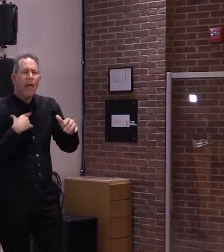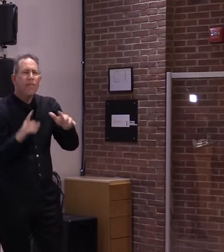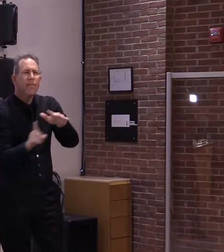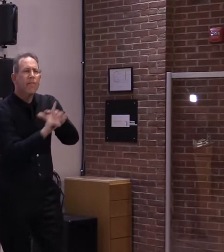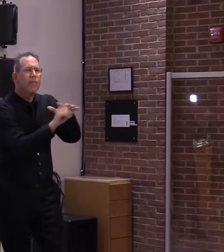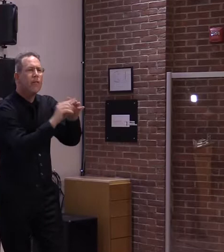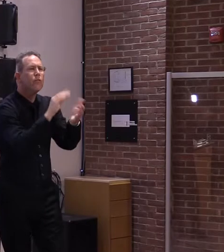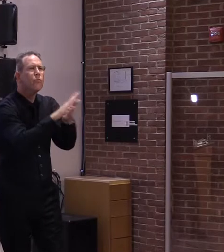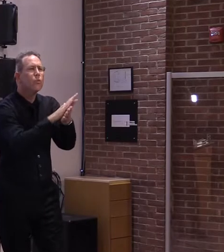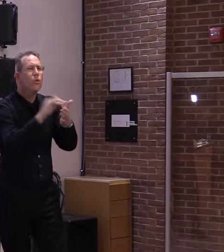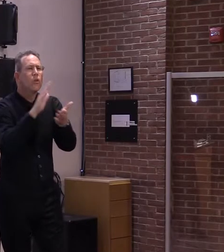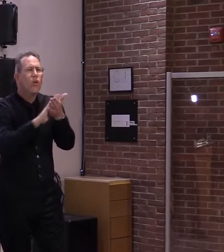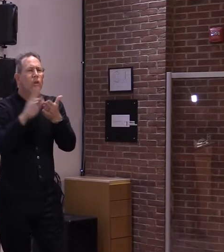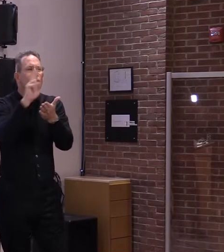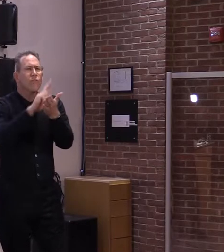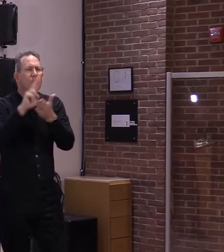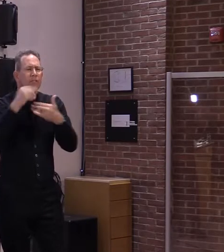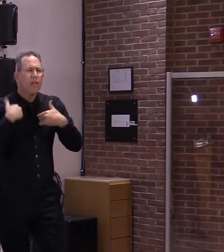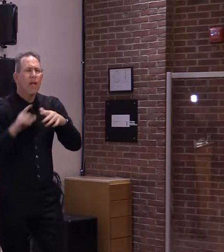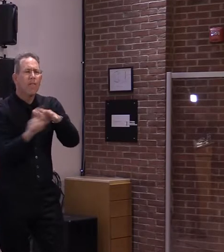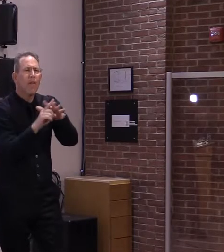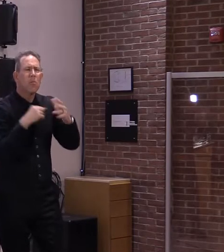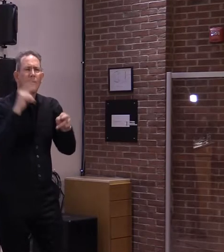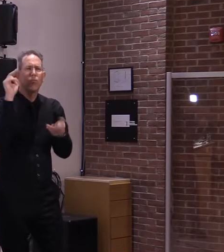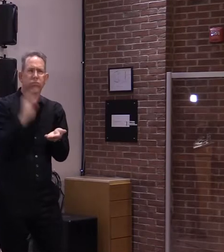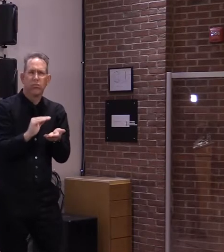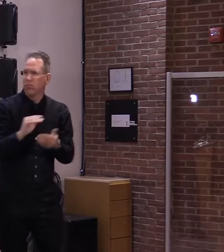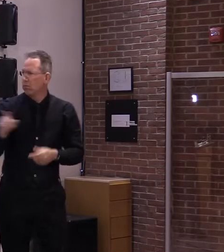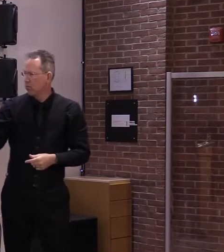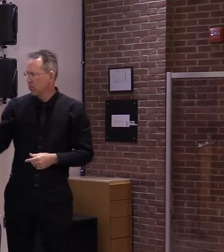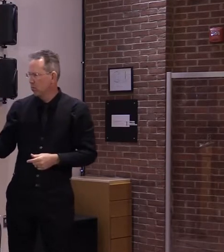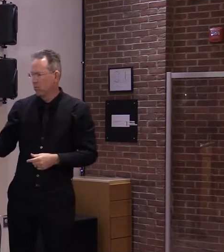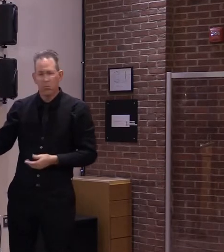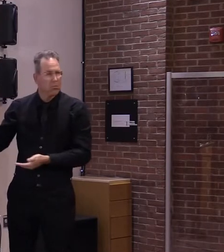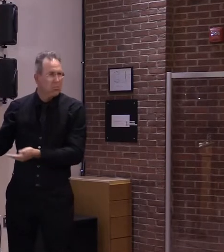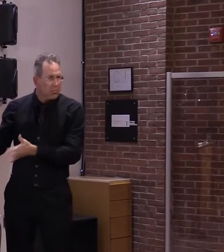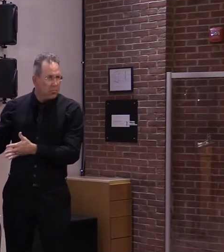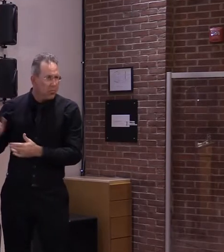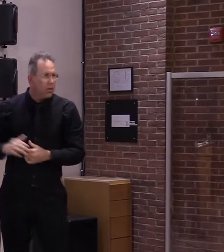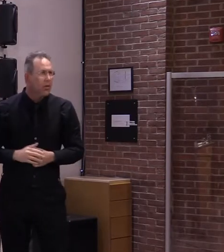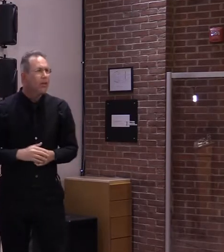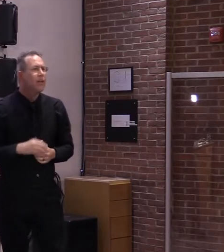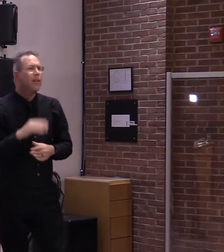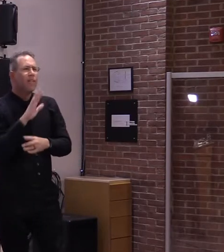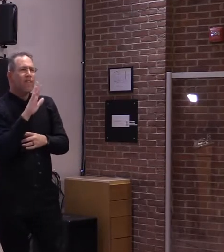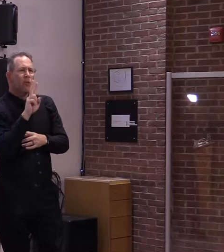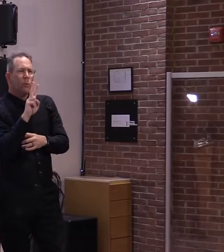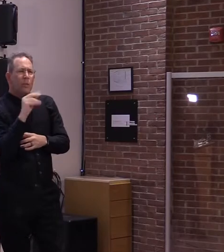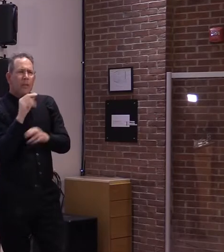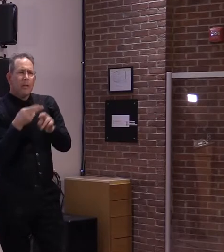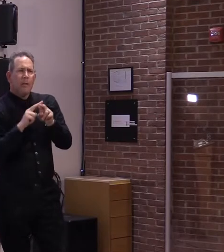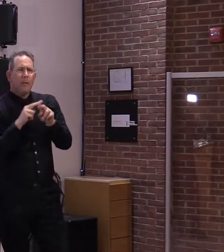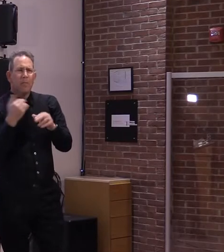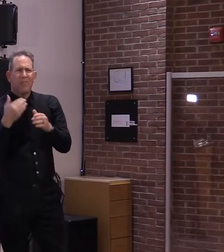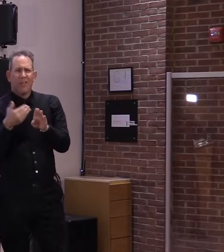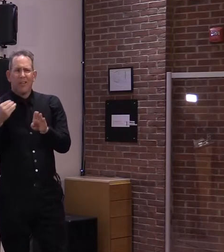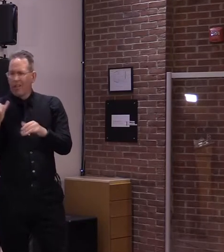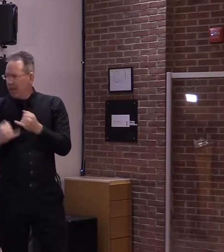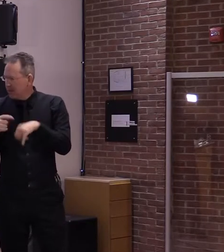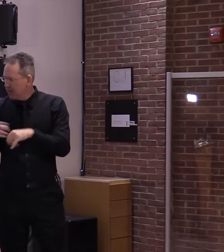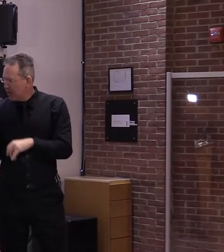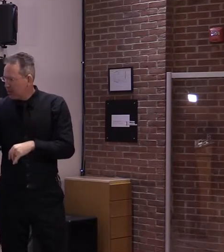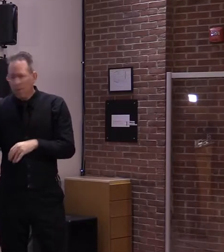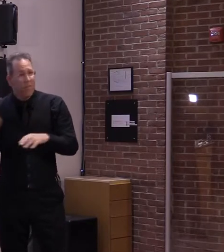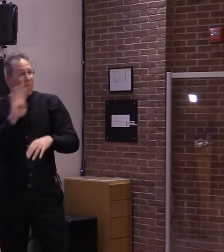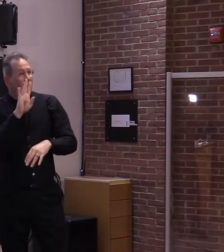52 higher education COVID-19 cases, a slight uptick from the 47 that were reported last week, but still down significantly